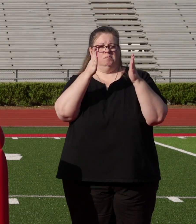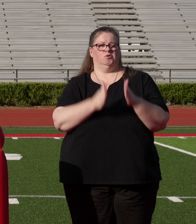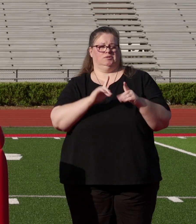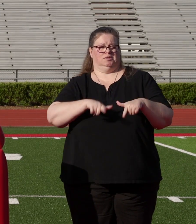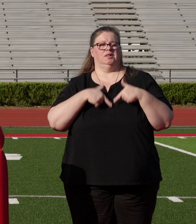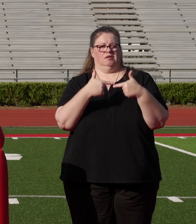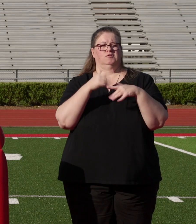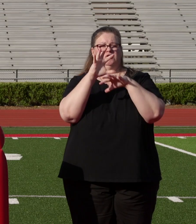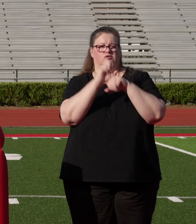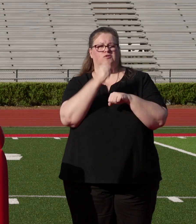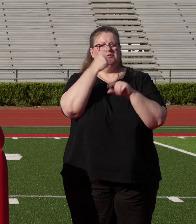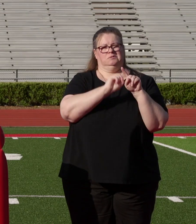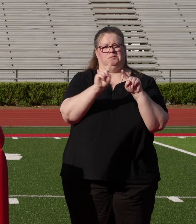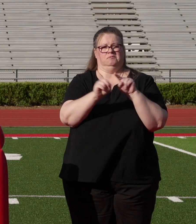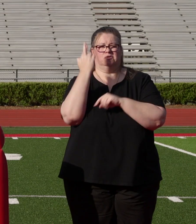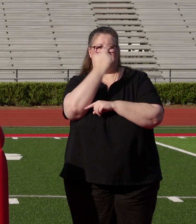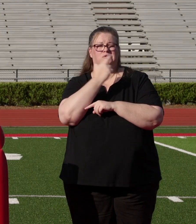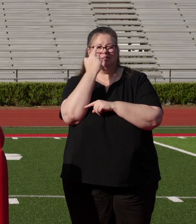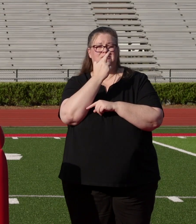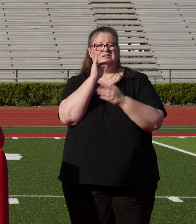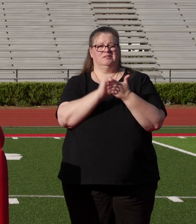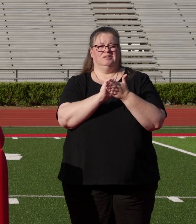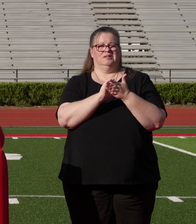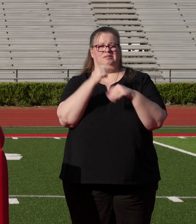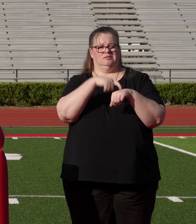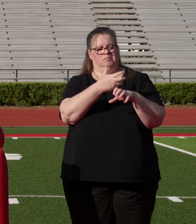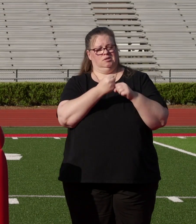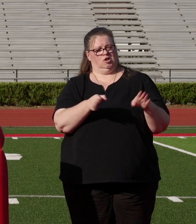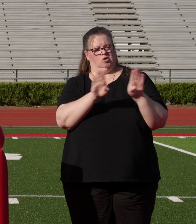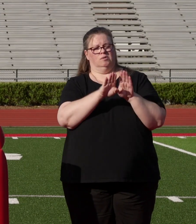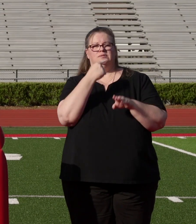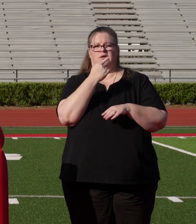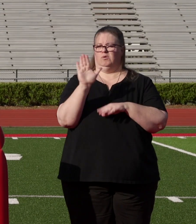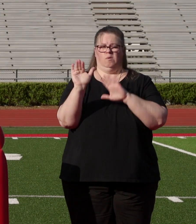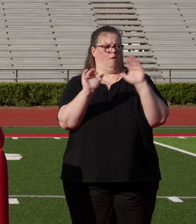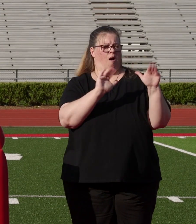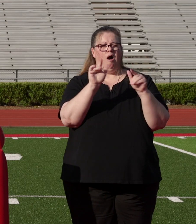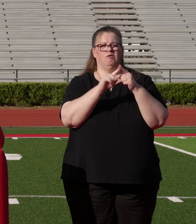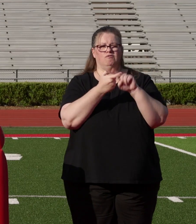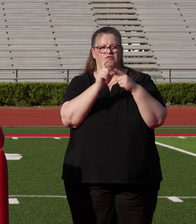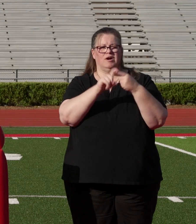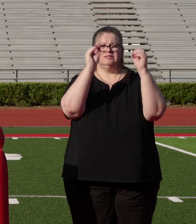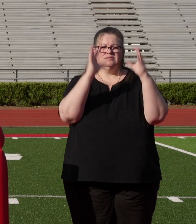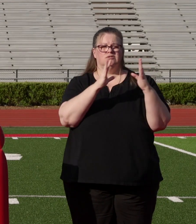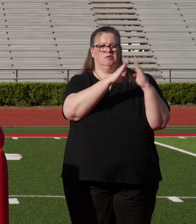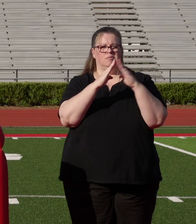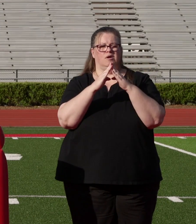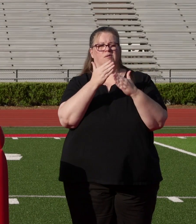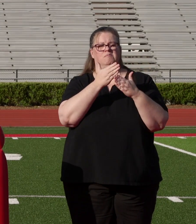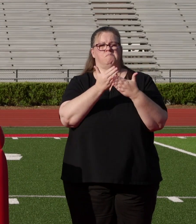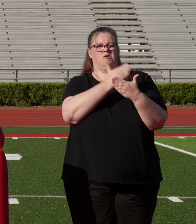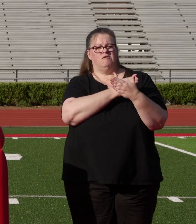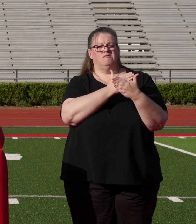just usually for a different reason. It's a time to get closure and say goodbye to our friends, teachers, and community before finally